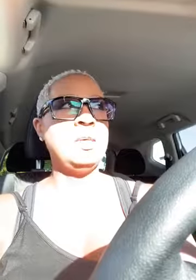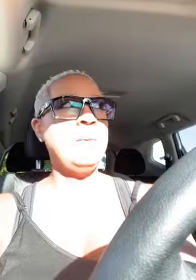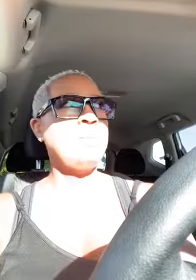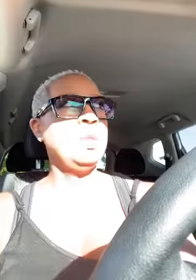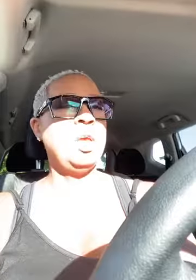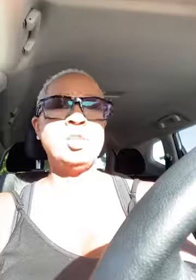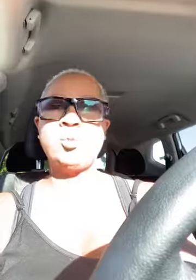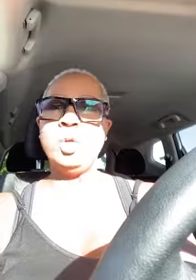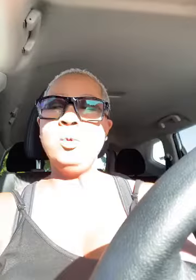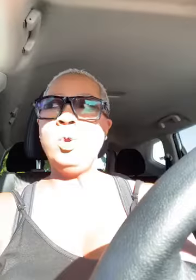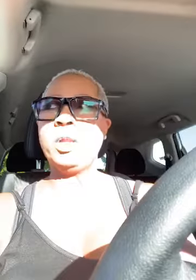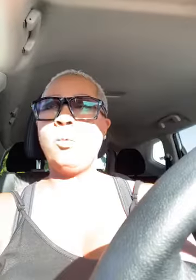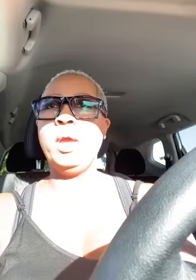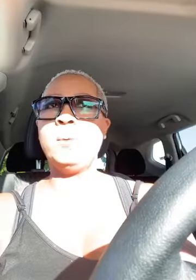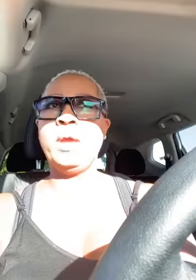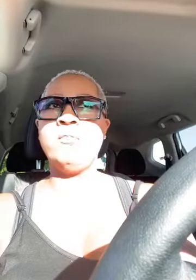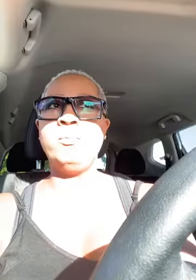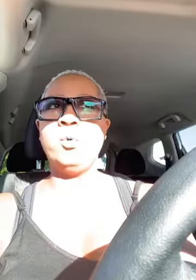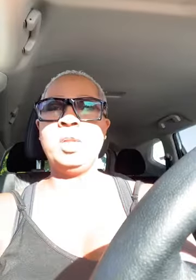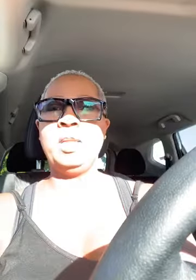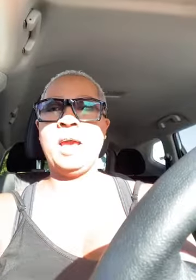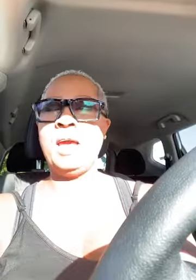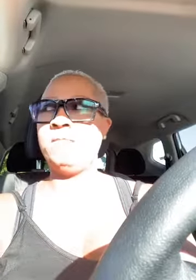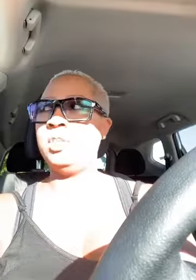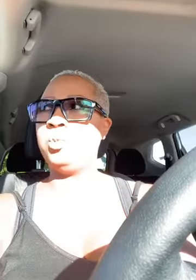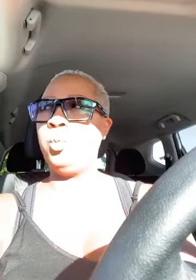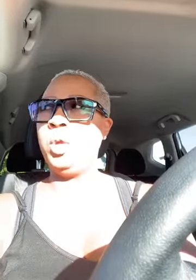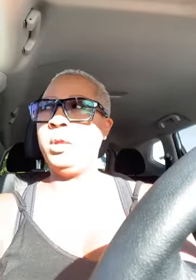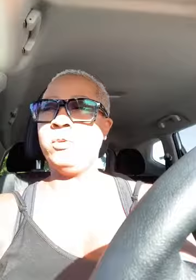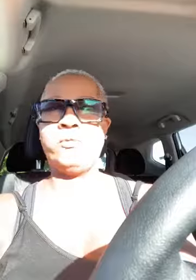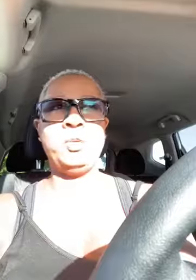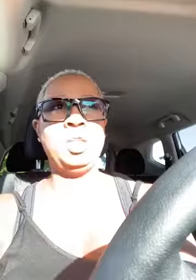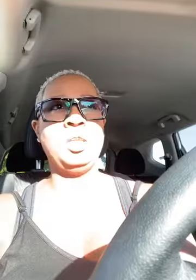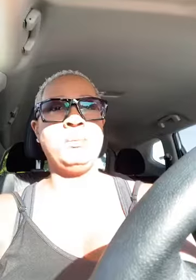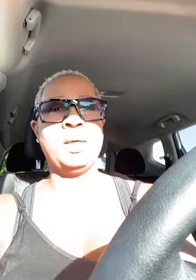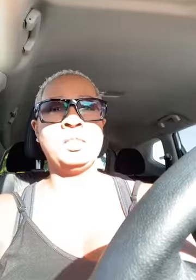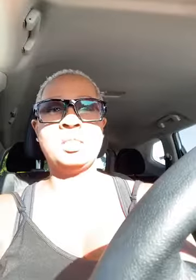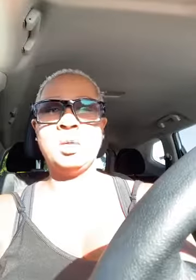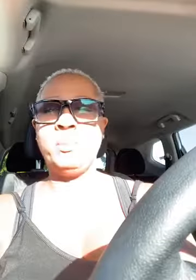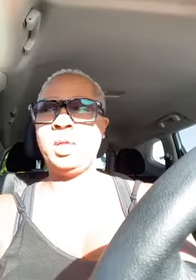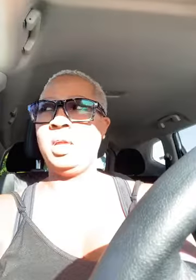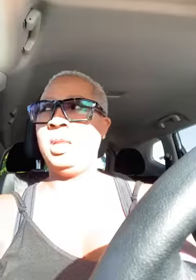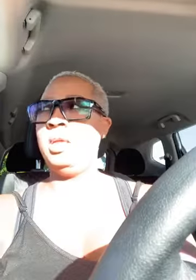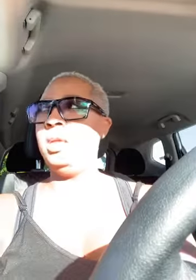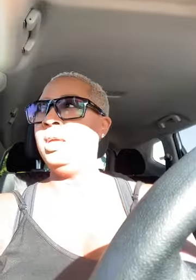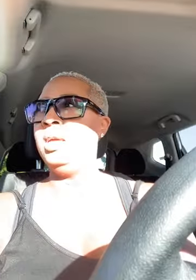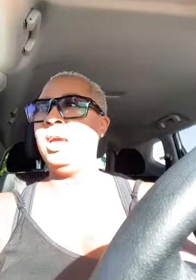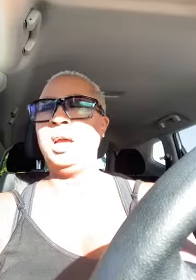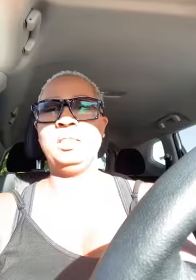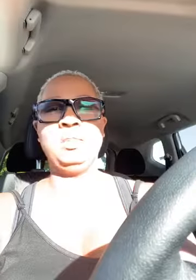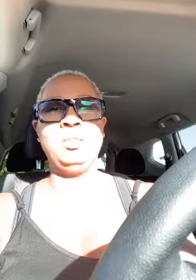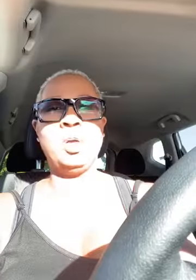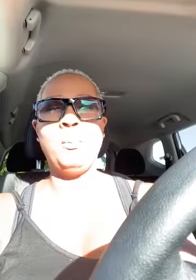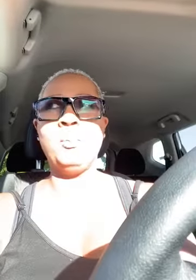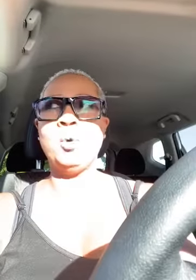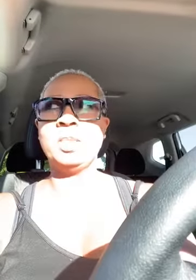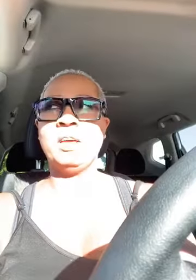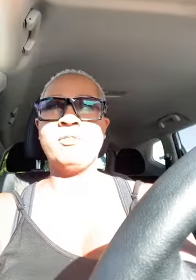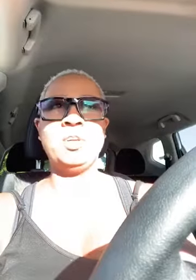it's really weird i wake up every morning and i have this weird feeling in my stomach and a couple mornings i felt